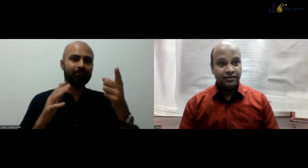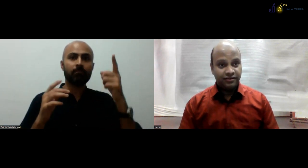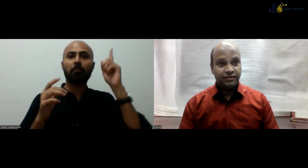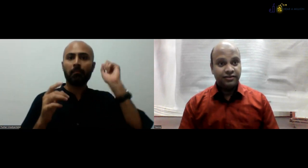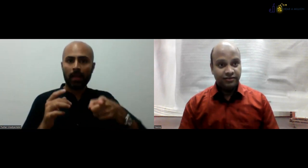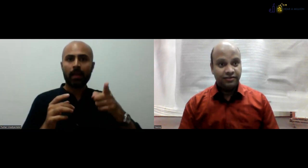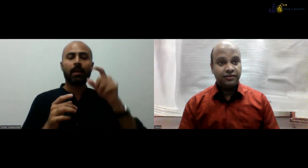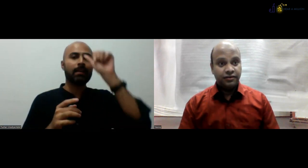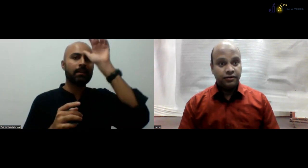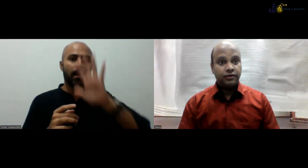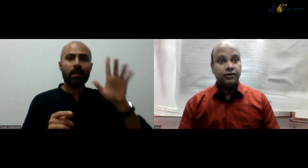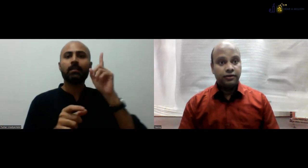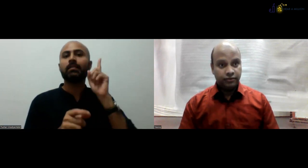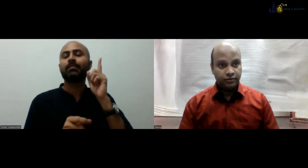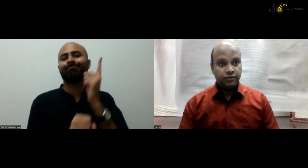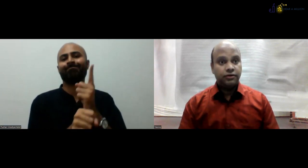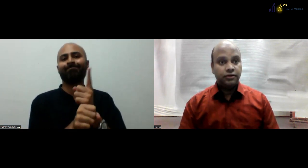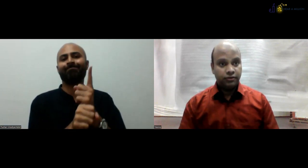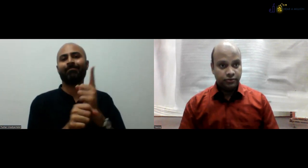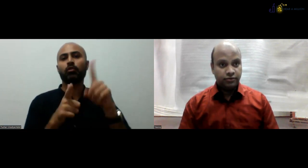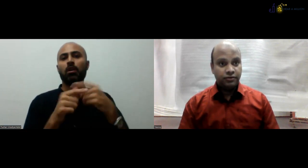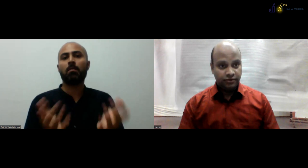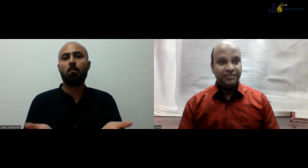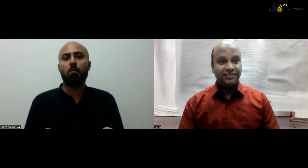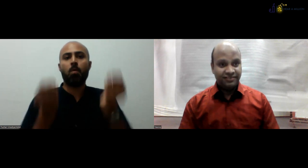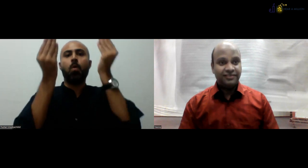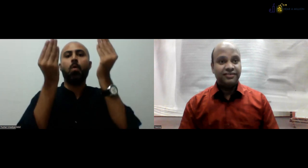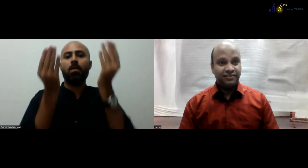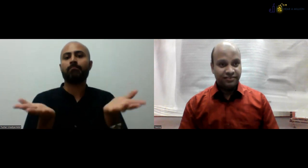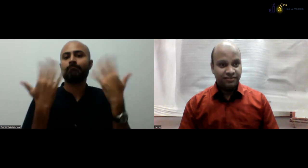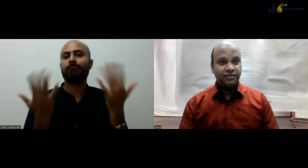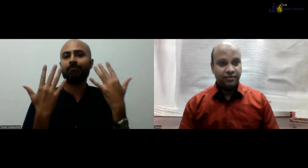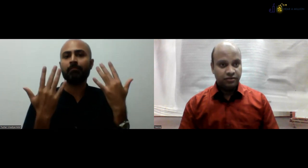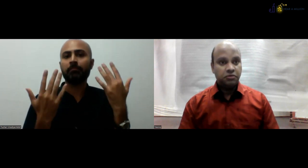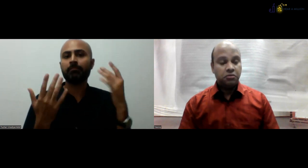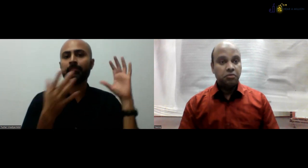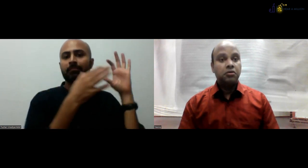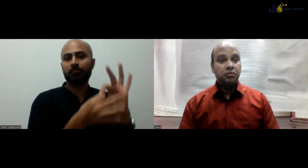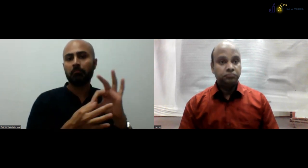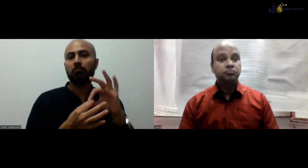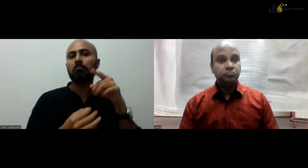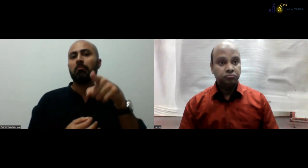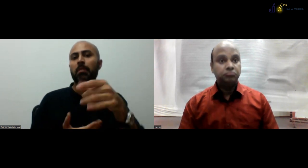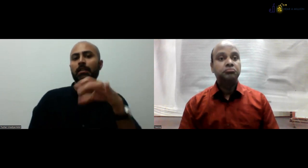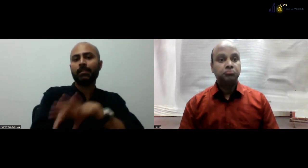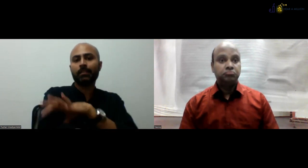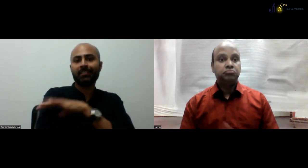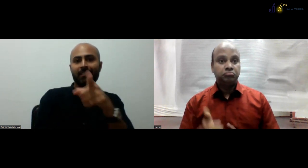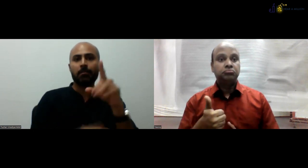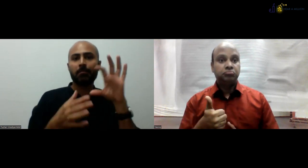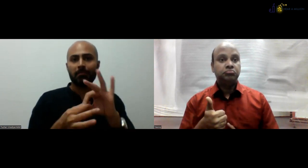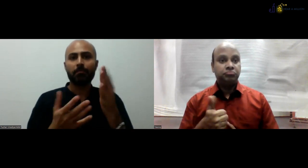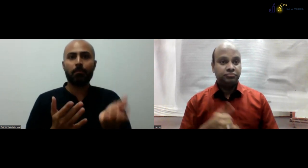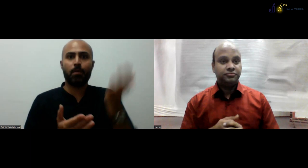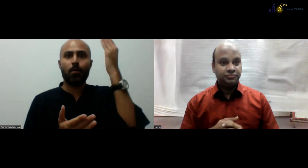Pallavi said that the Supreme Court mentioned that India has, I mean, special educators are very few and they have to be more